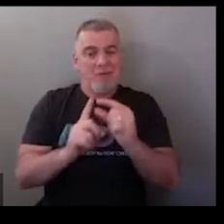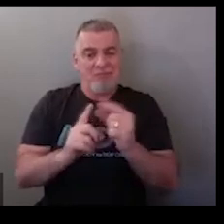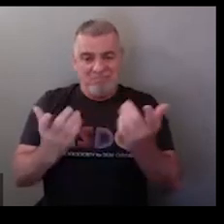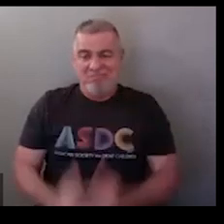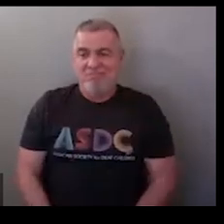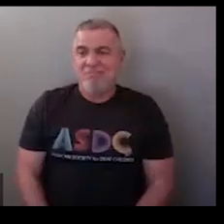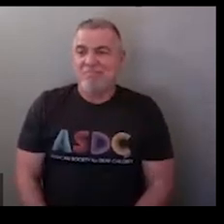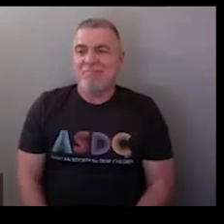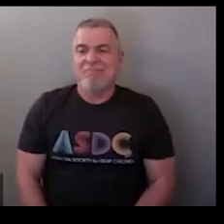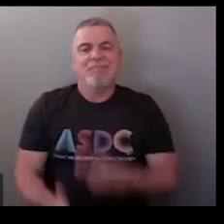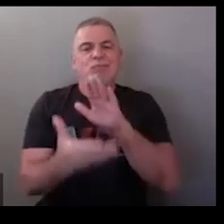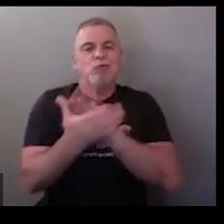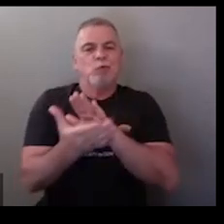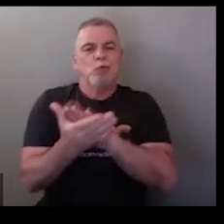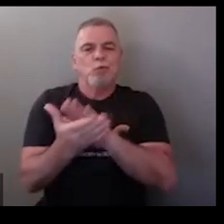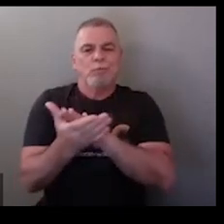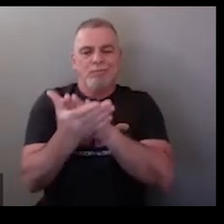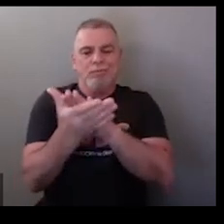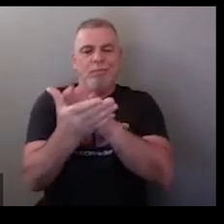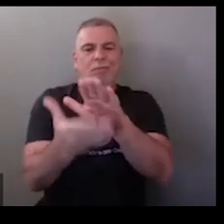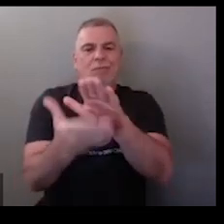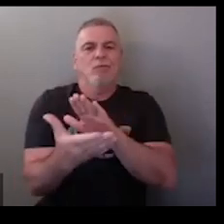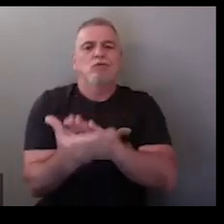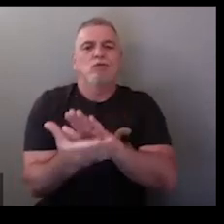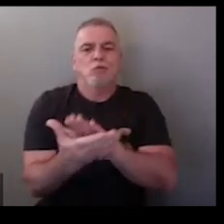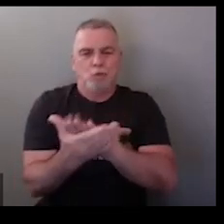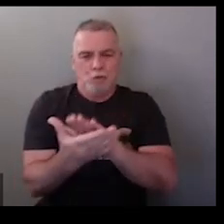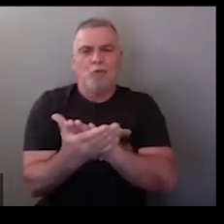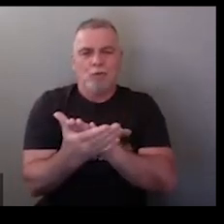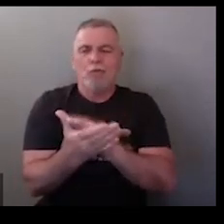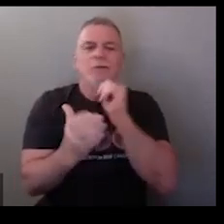so some vocabulary related to school this is a sign for school